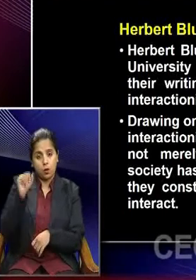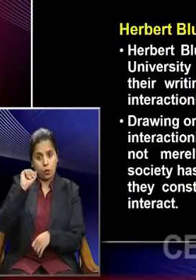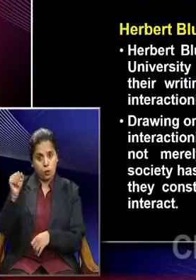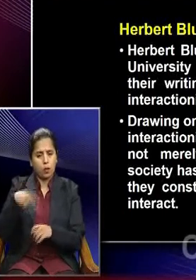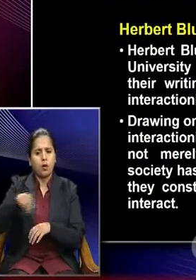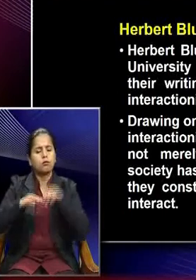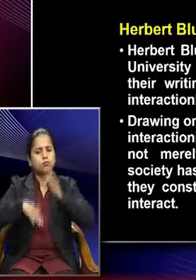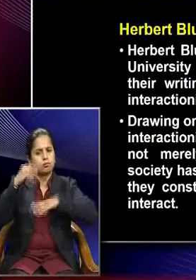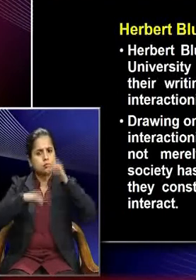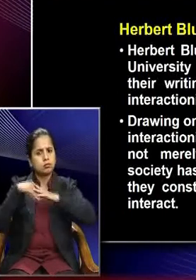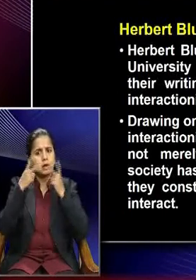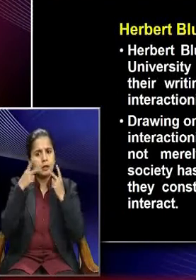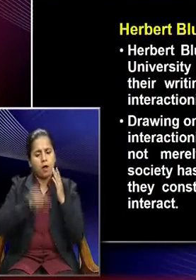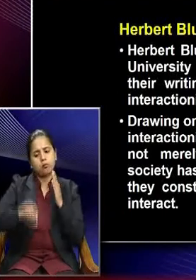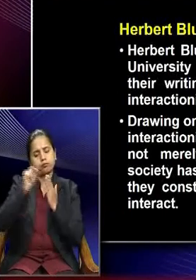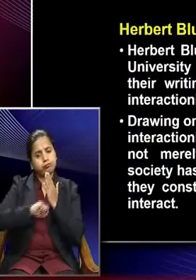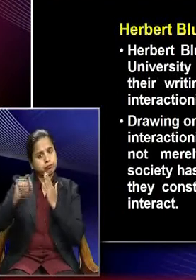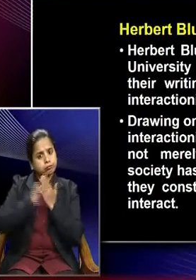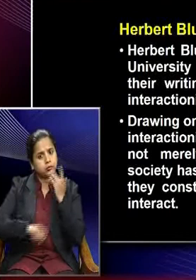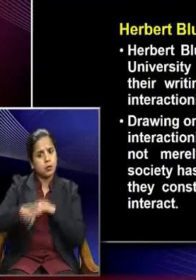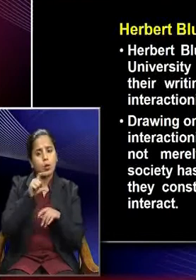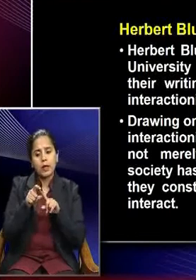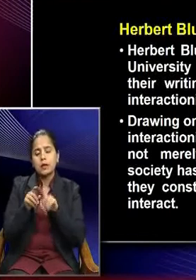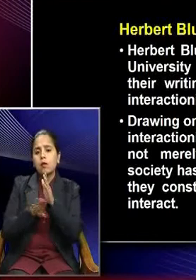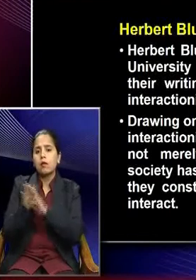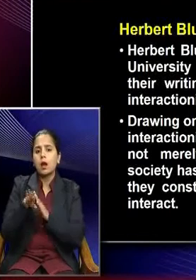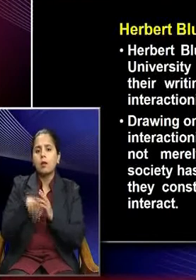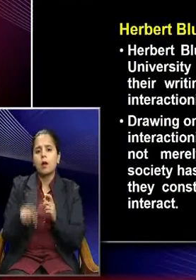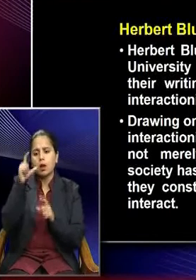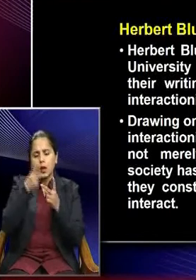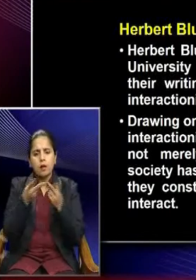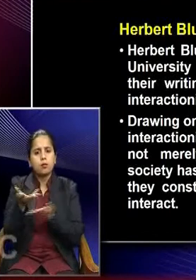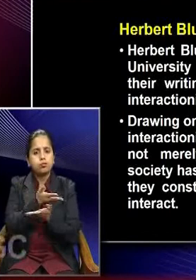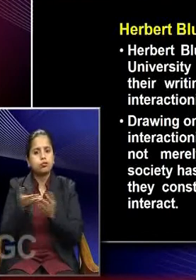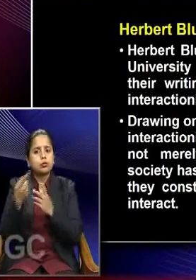built upon the writings to develop symbolic interactionism.